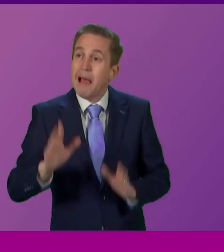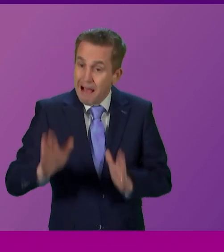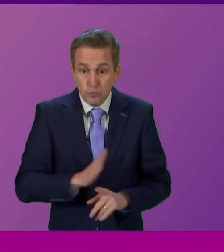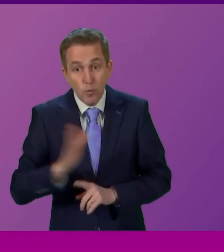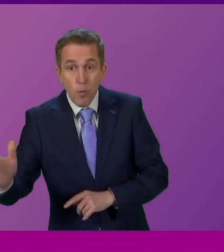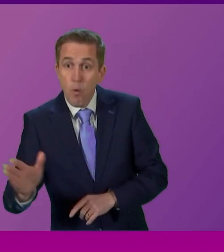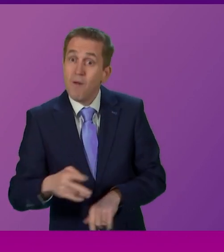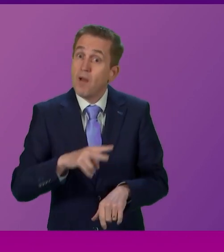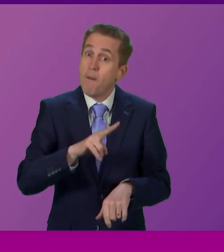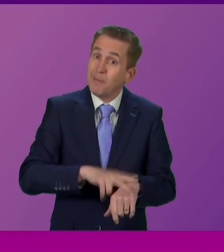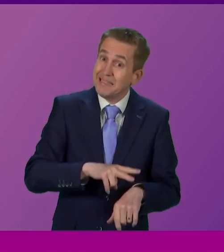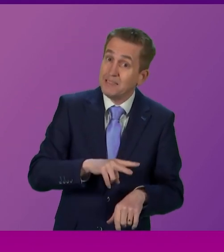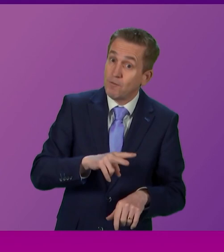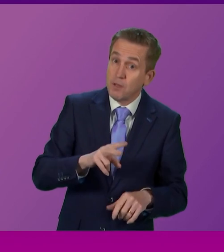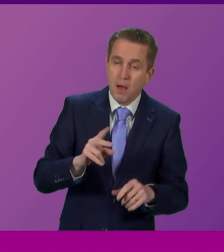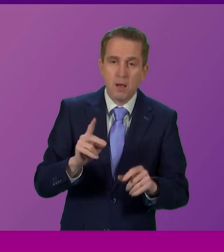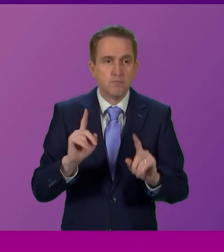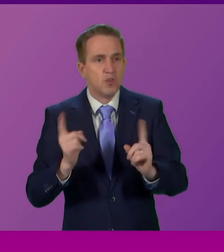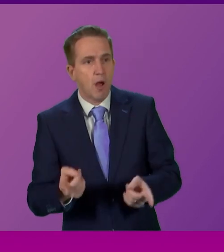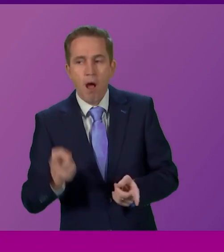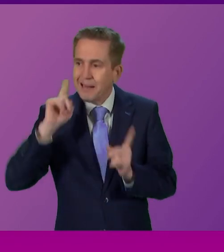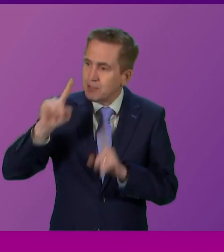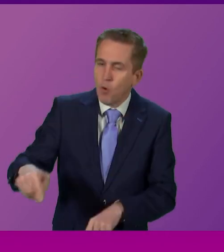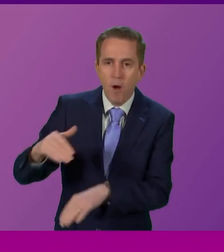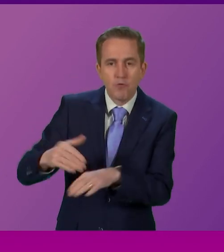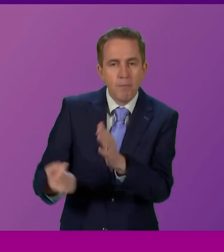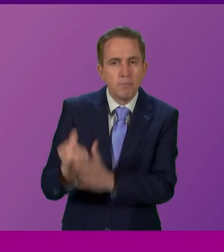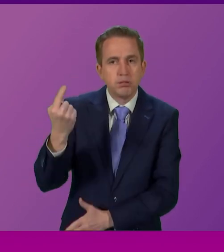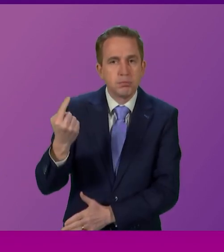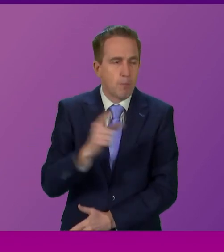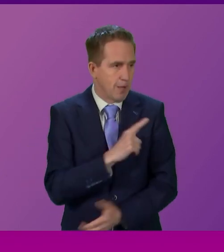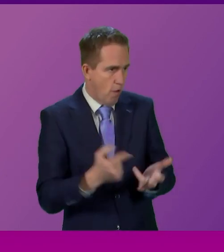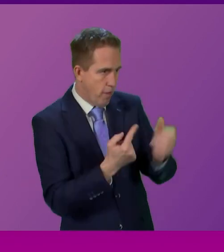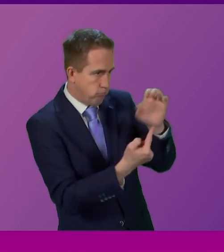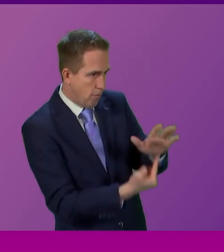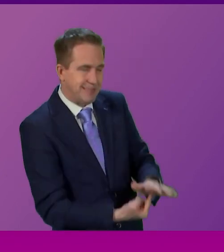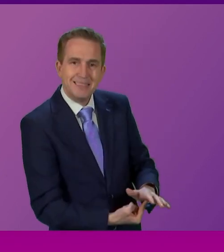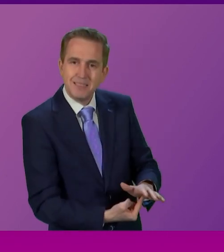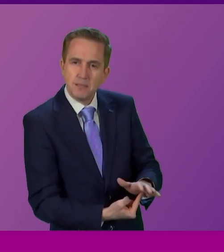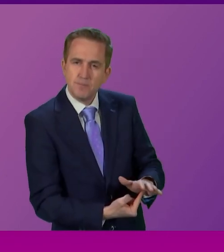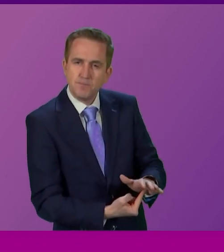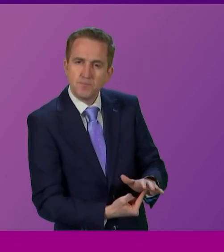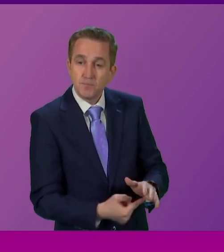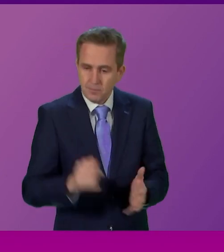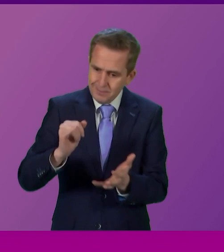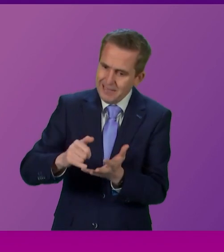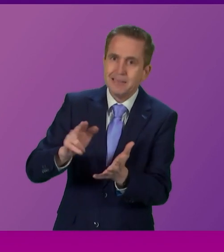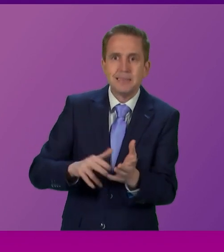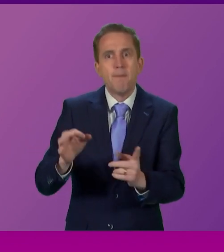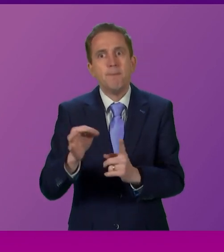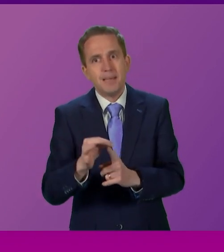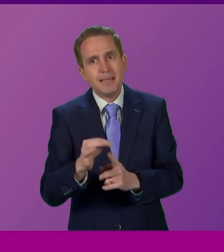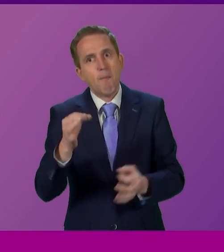And if you are a police officer, you don't get to ignore a crime because you have got other priorities. But if you are an SNP